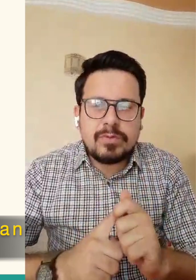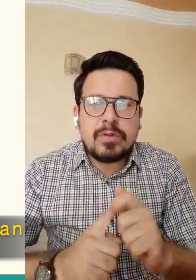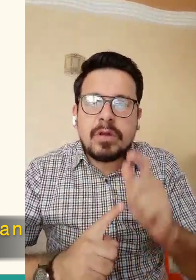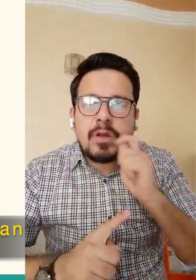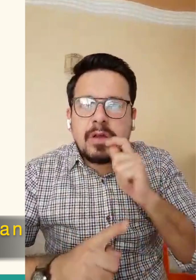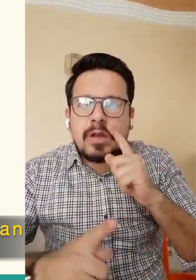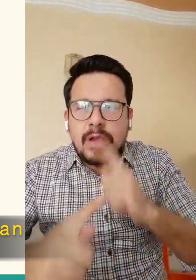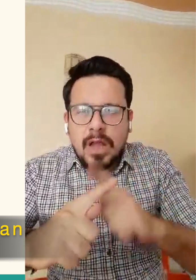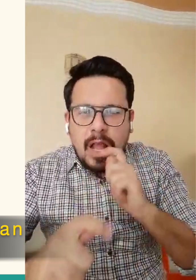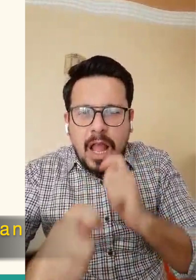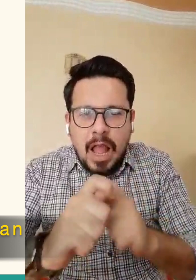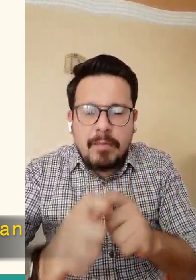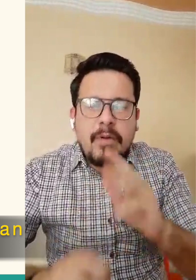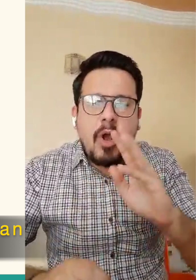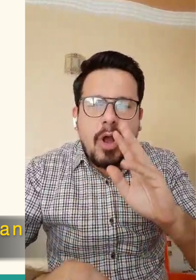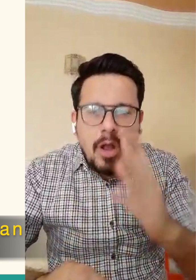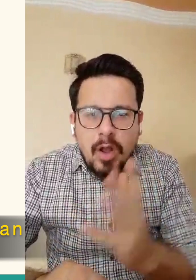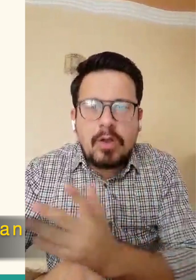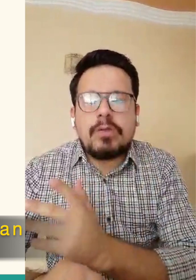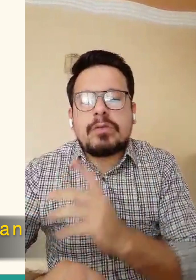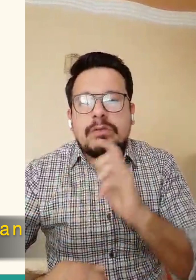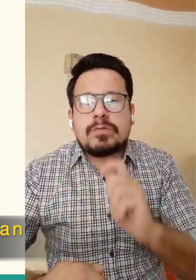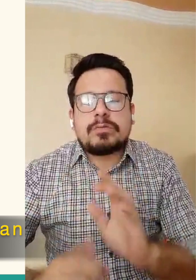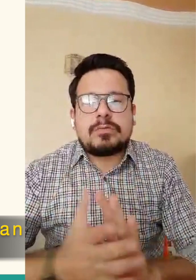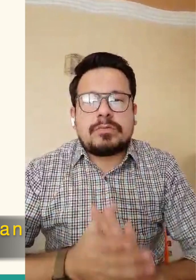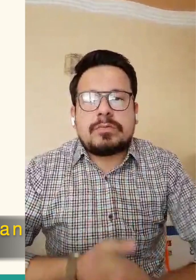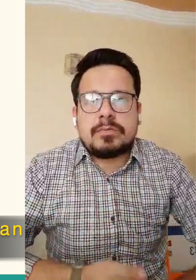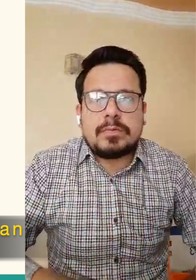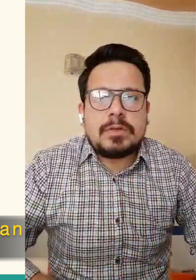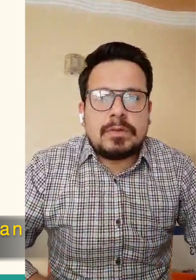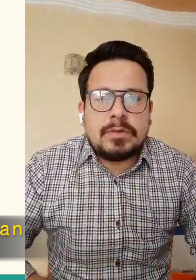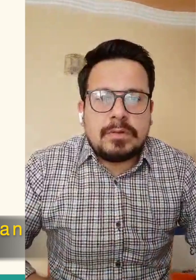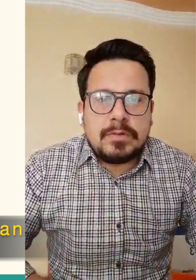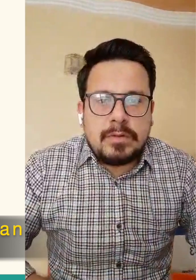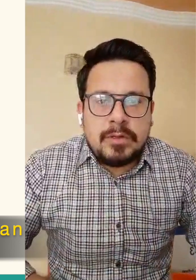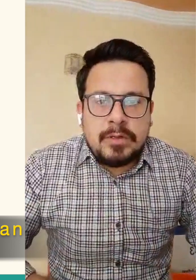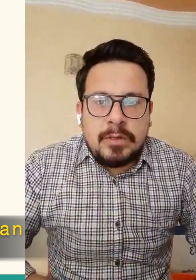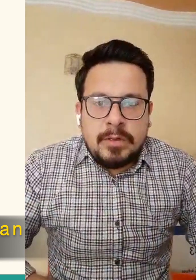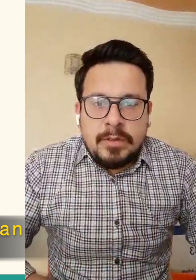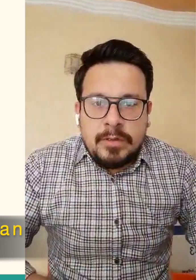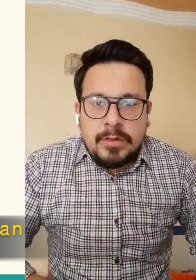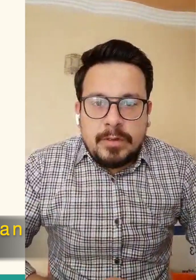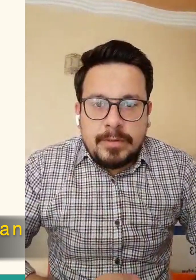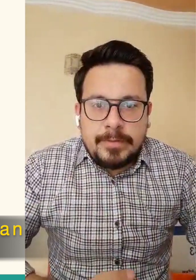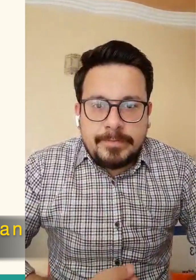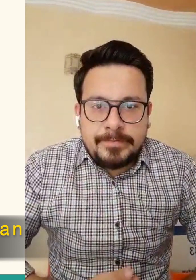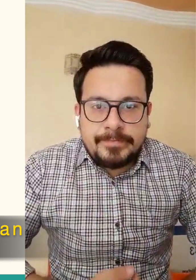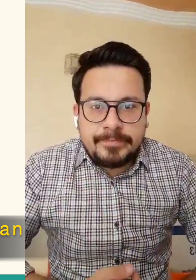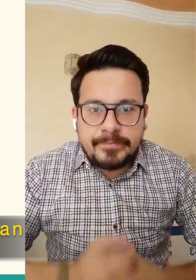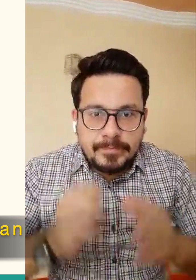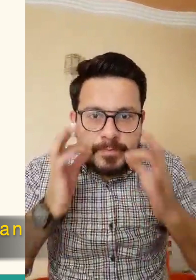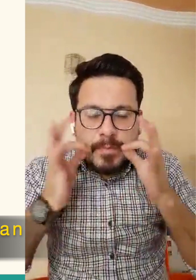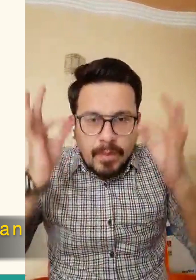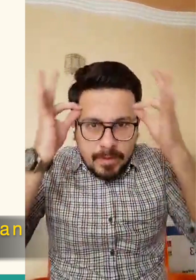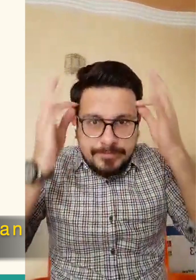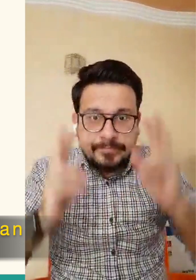everyone can be a little bit more kind and work on different aspects of their